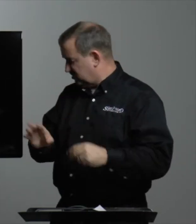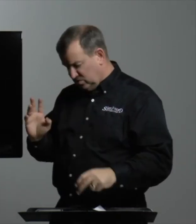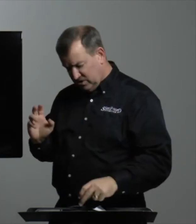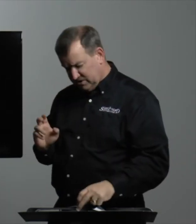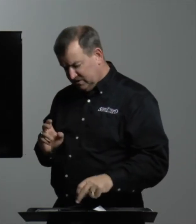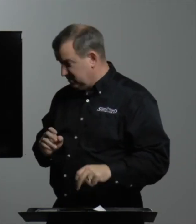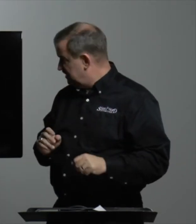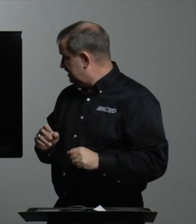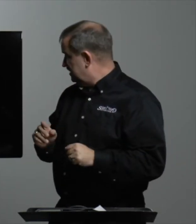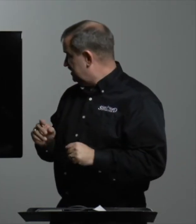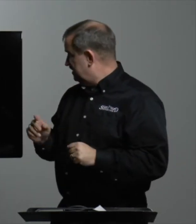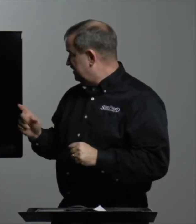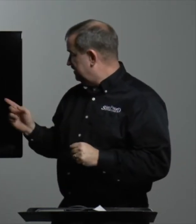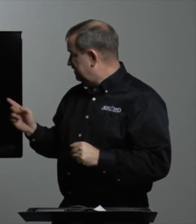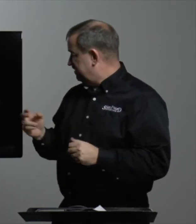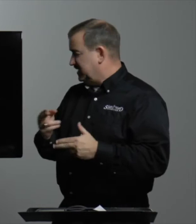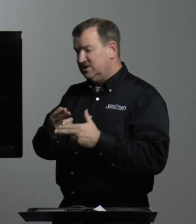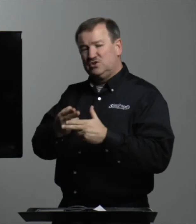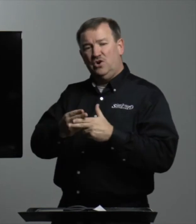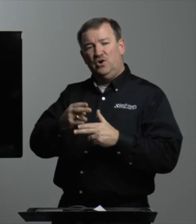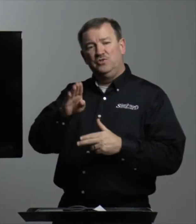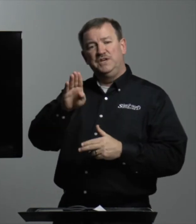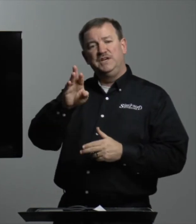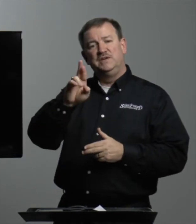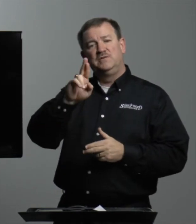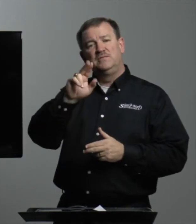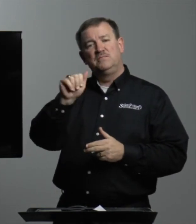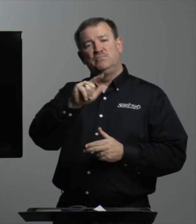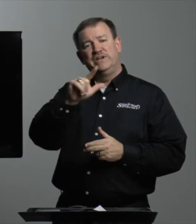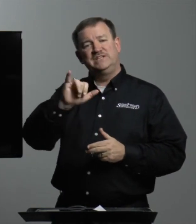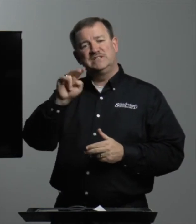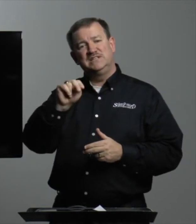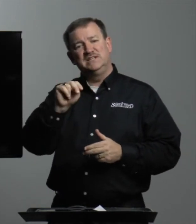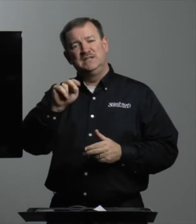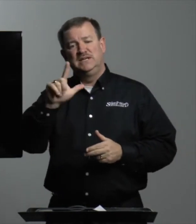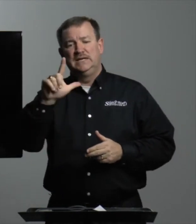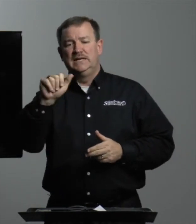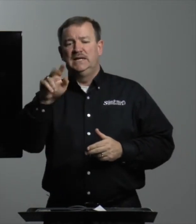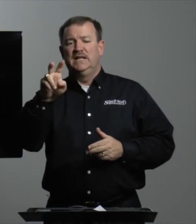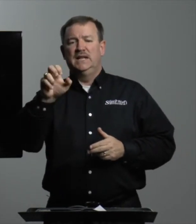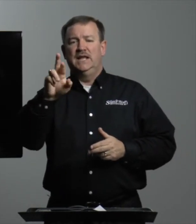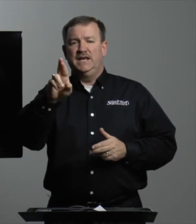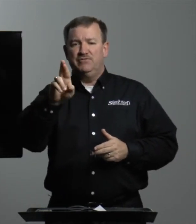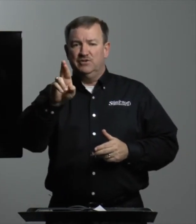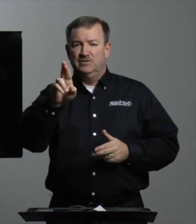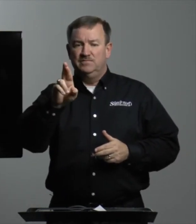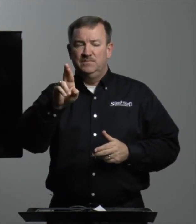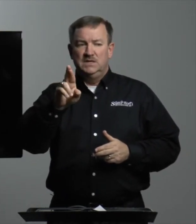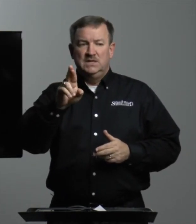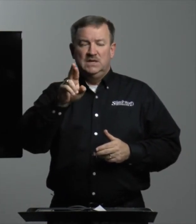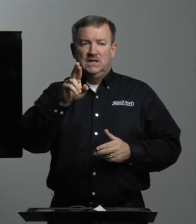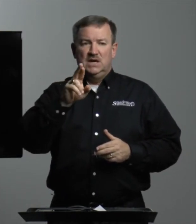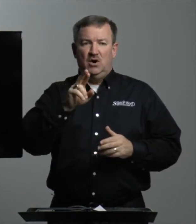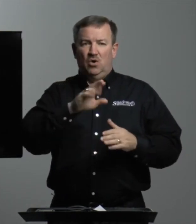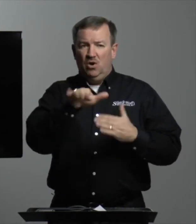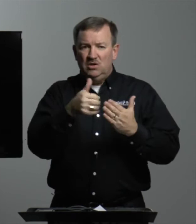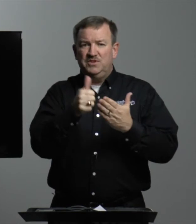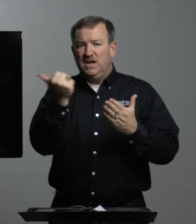the court is called the brazen laver. All of the